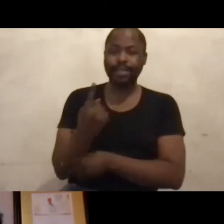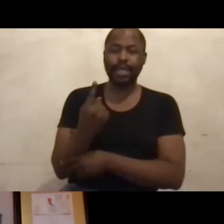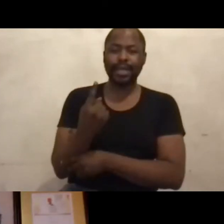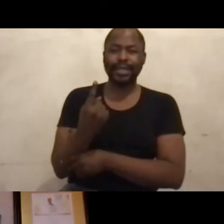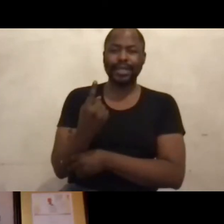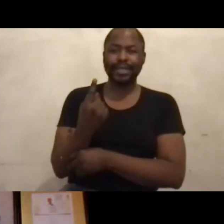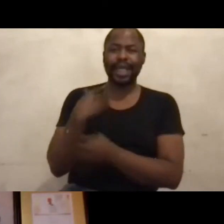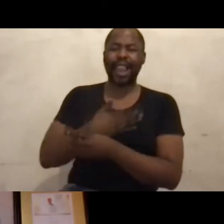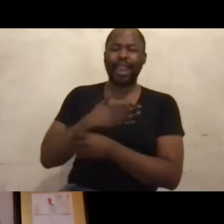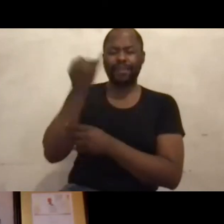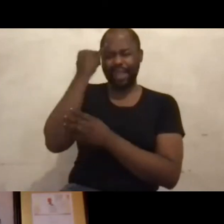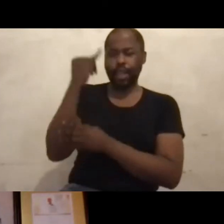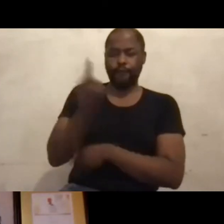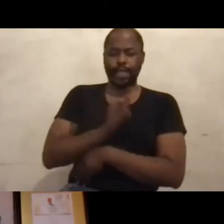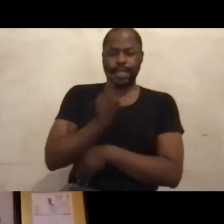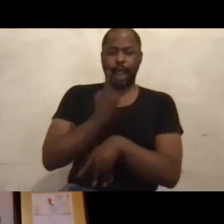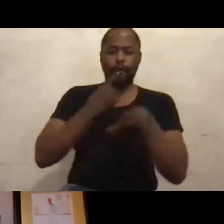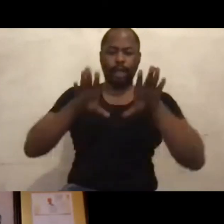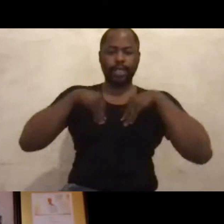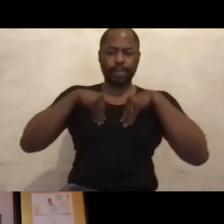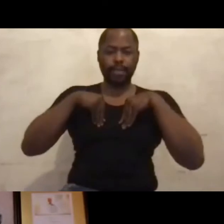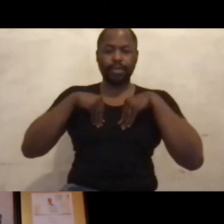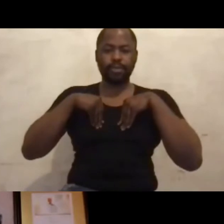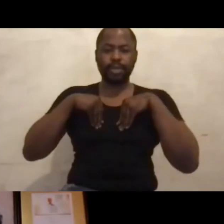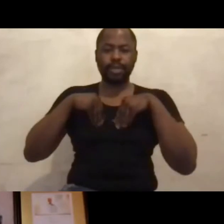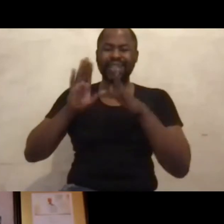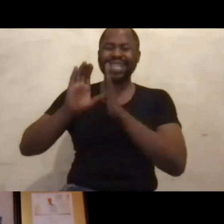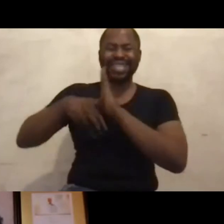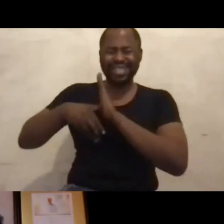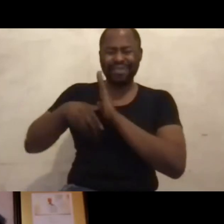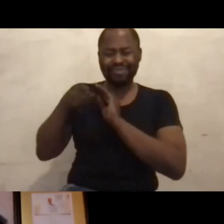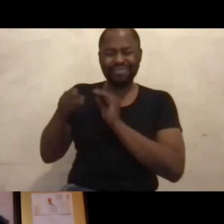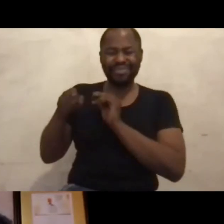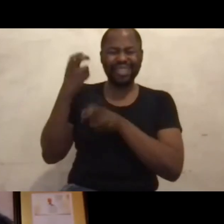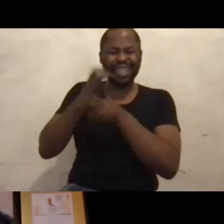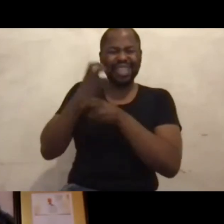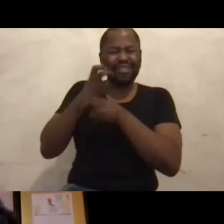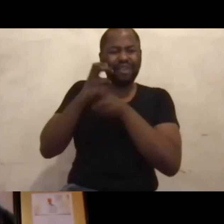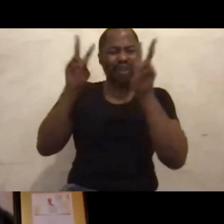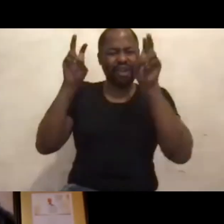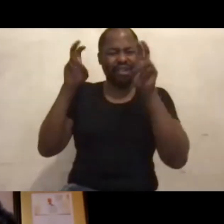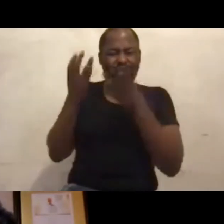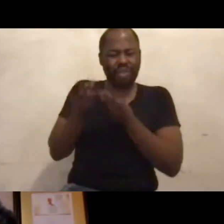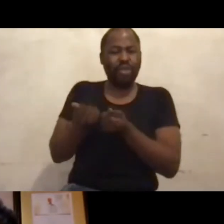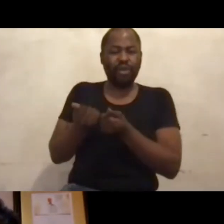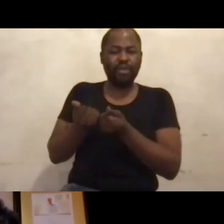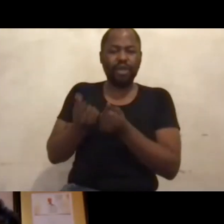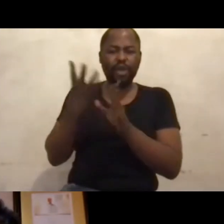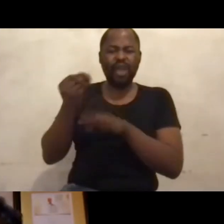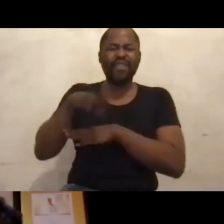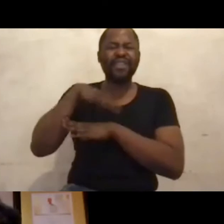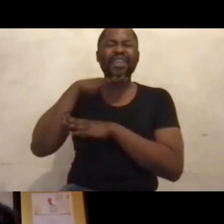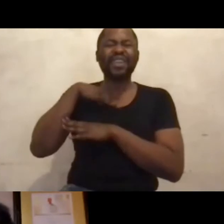self-acceptance. Disability is a difficult issue to deal with. And we have enough pity